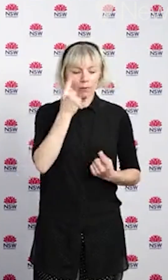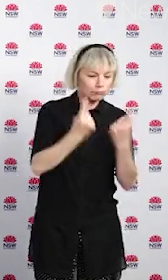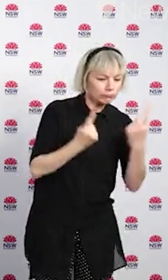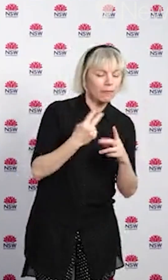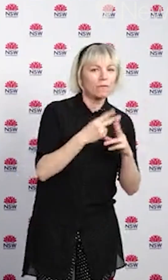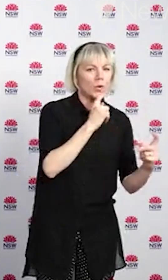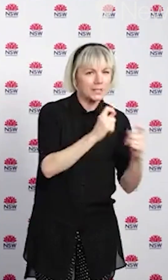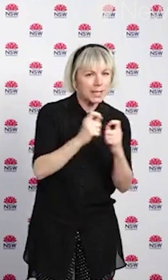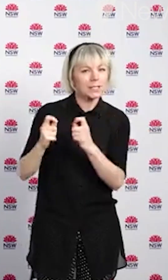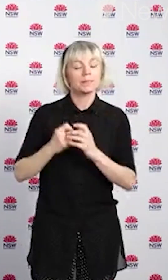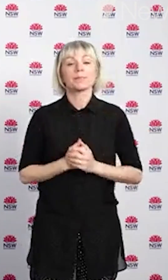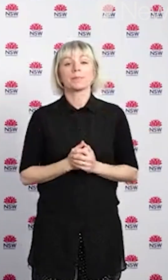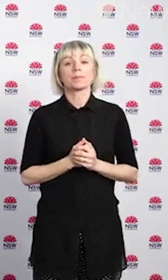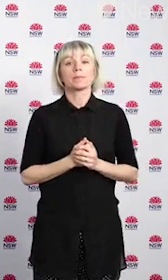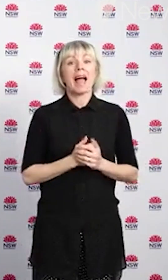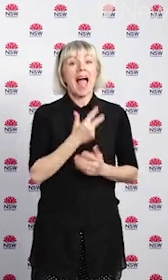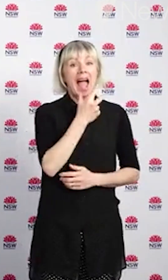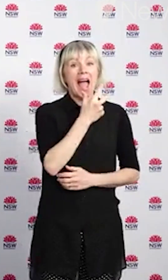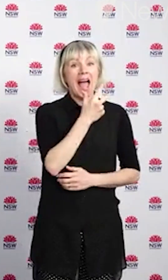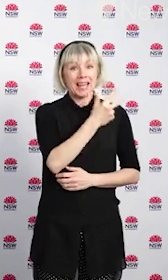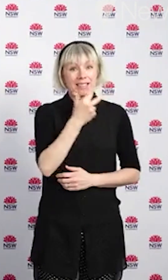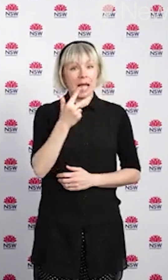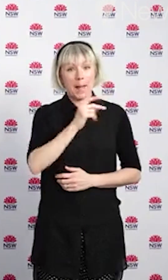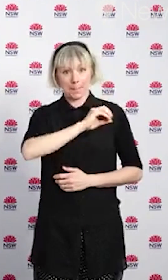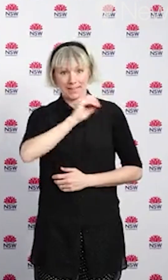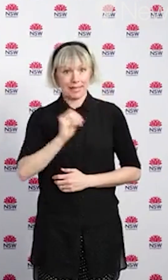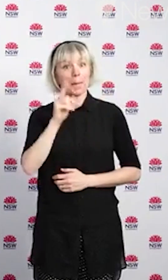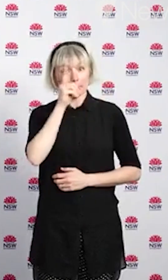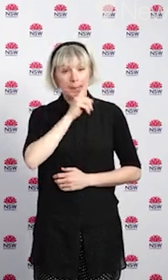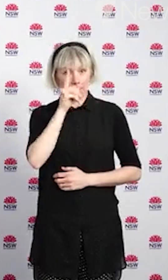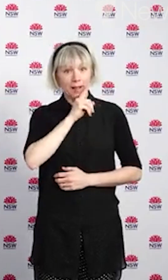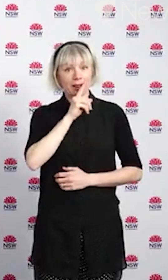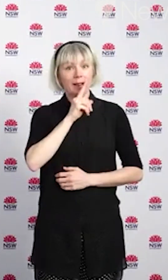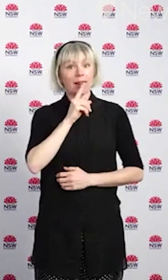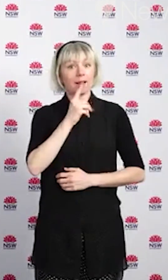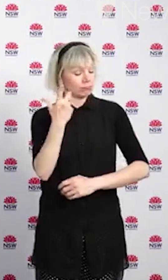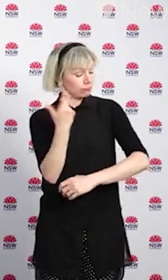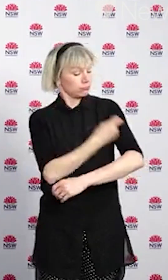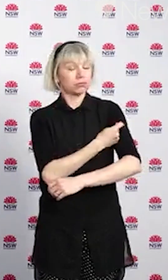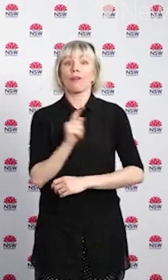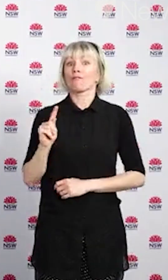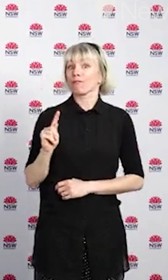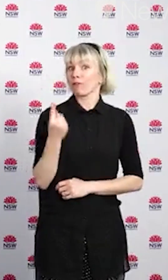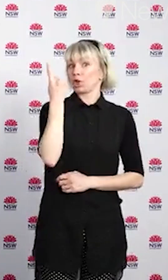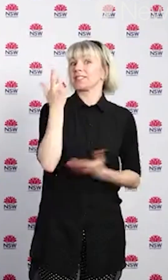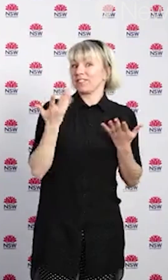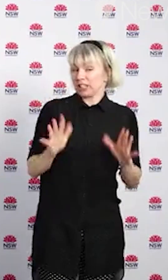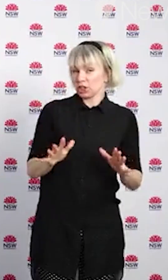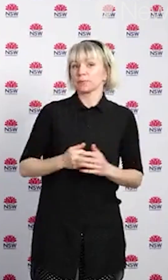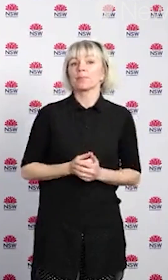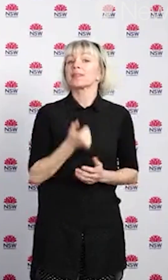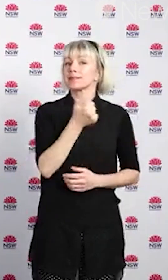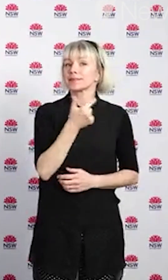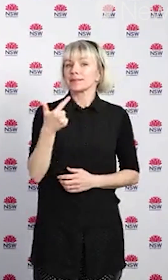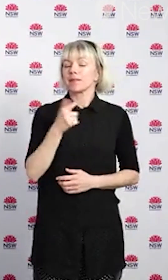New South Wales we now have 88.4% of people aged 16 and over who've had their first dose of COVID vaccine and 67